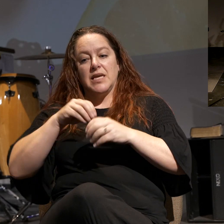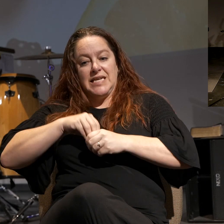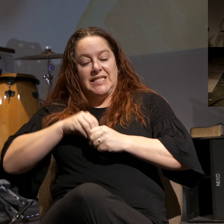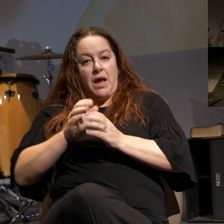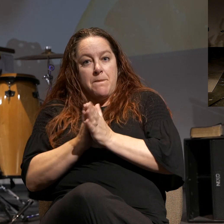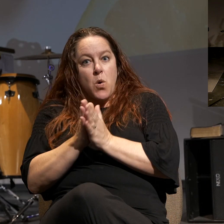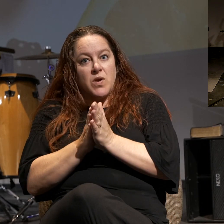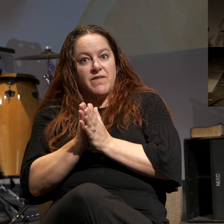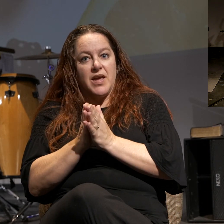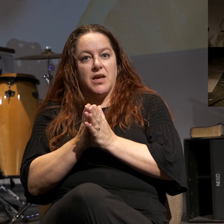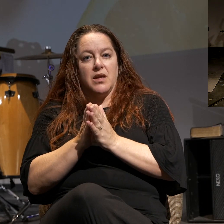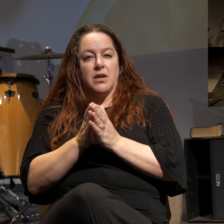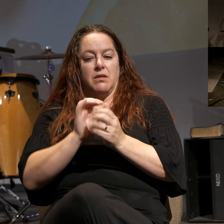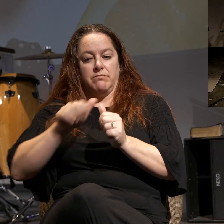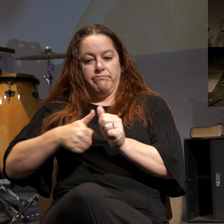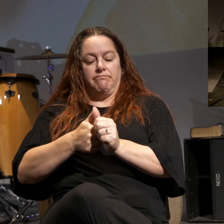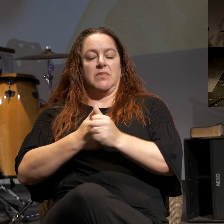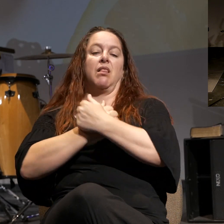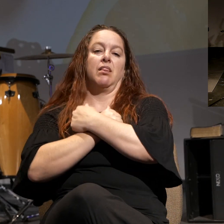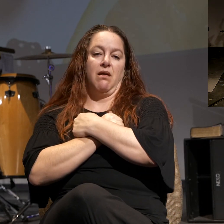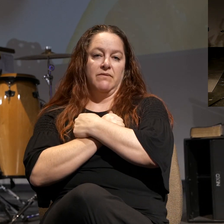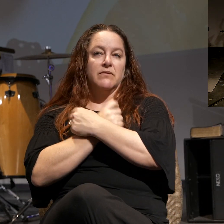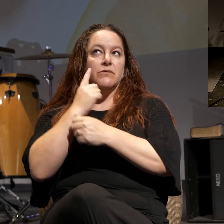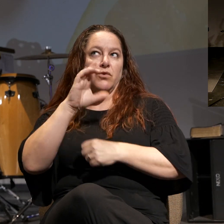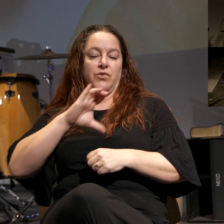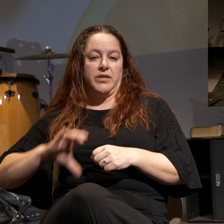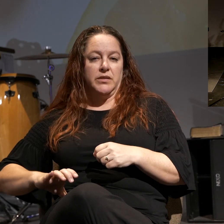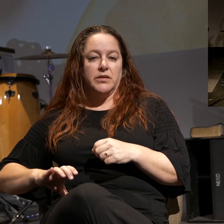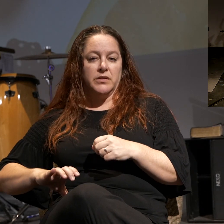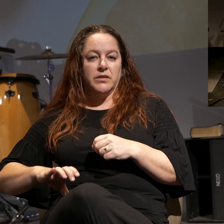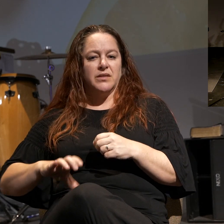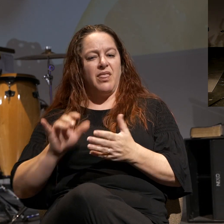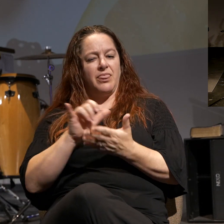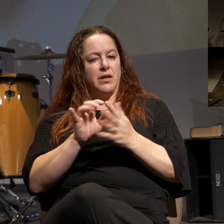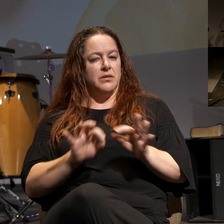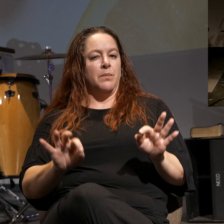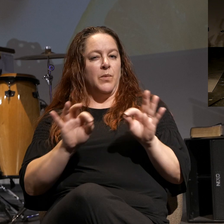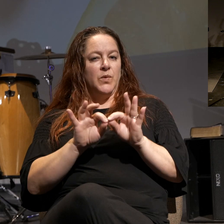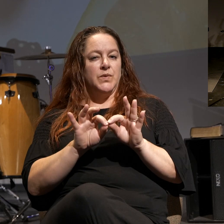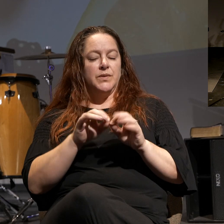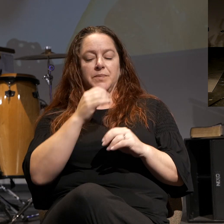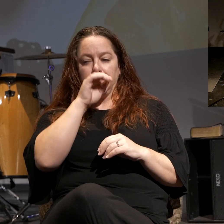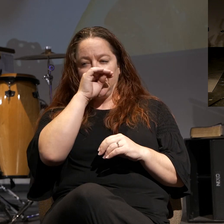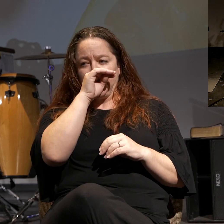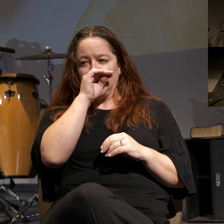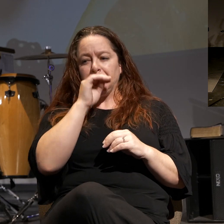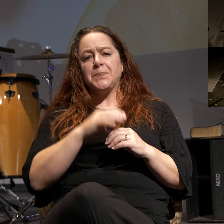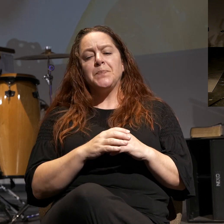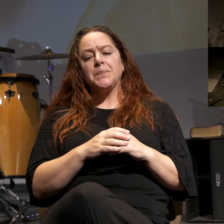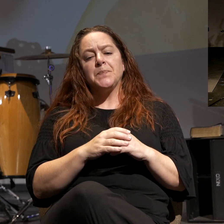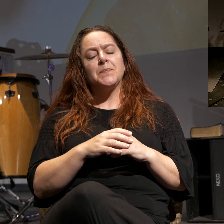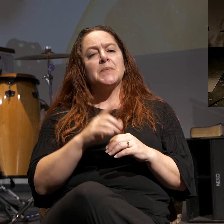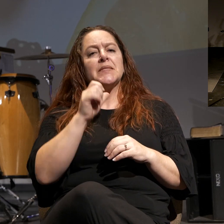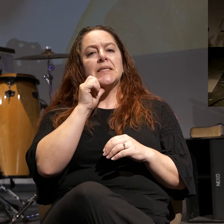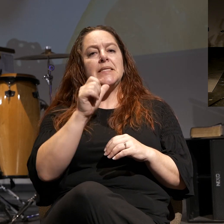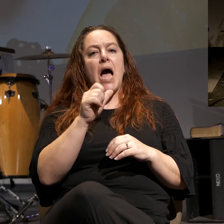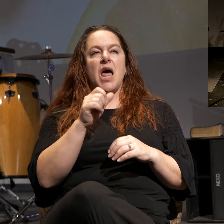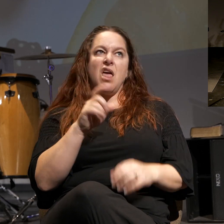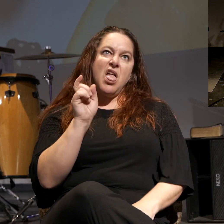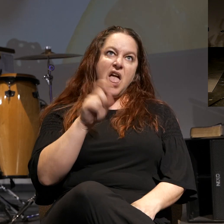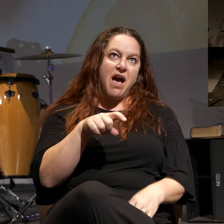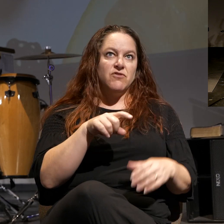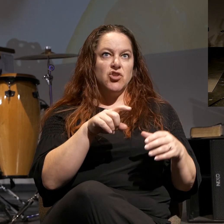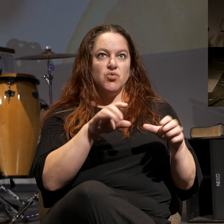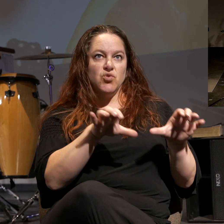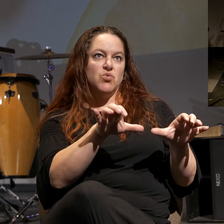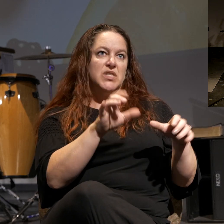love, a love for Christ. And that's important to keep that in mind. And so it's not going to be a have to, a have